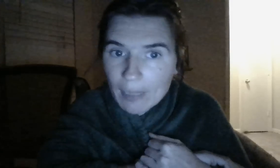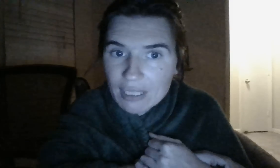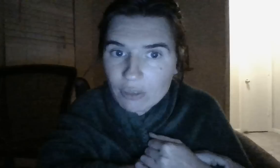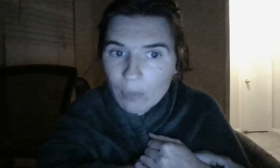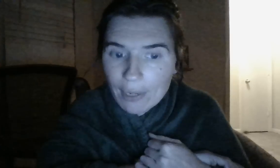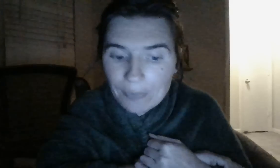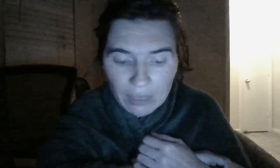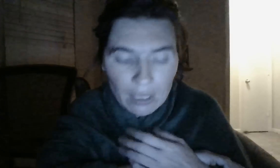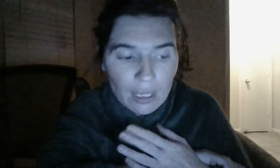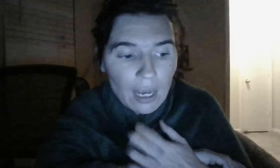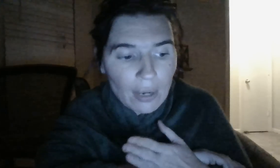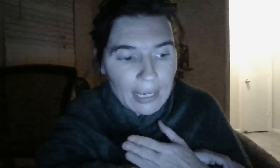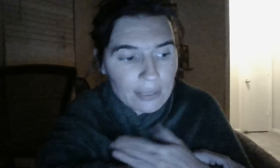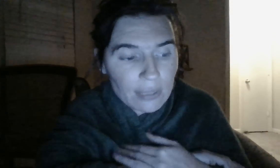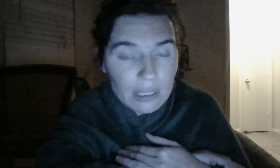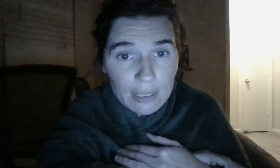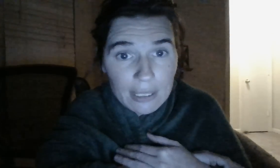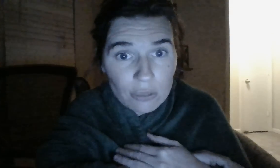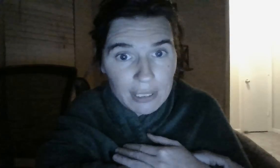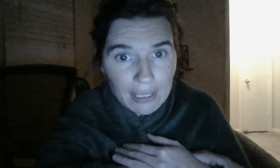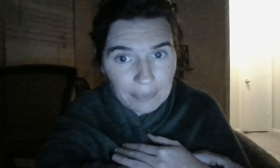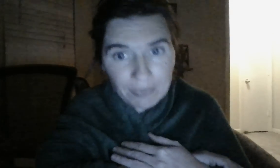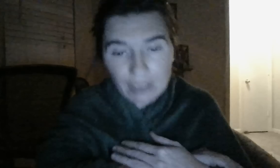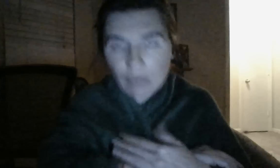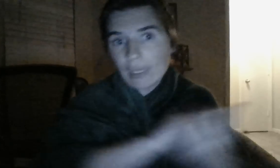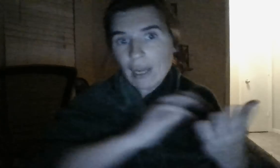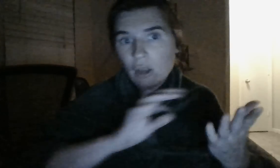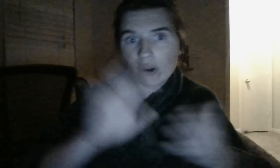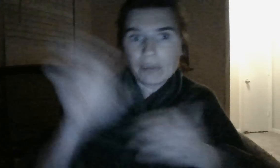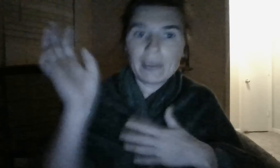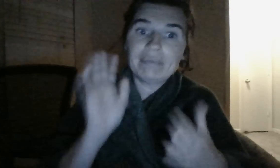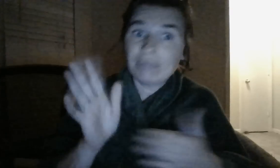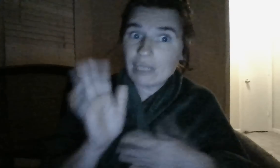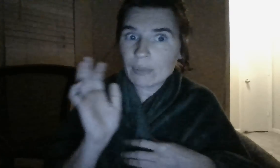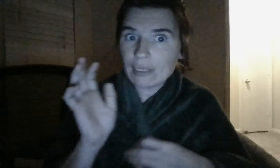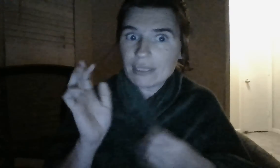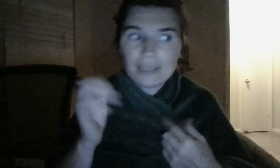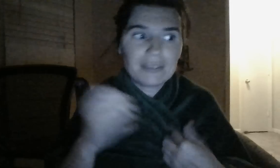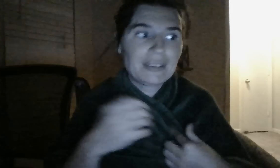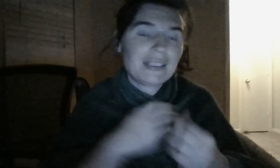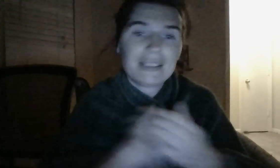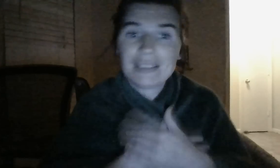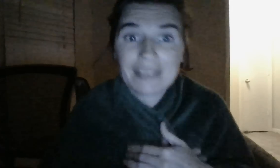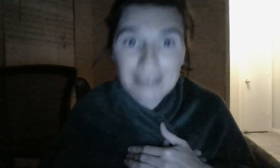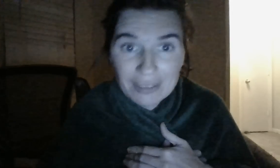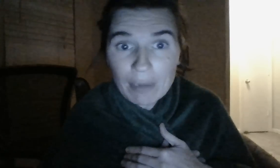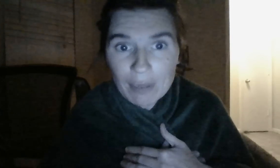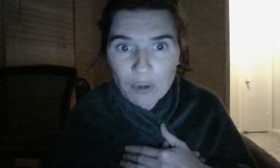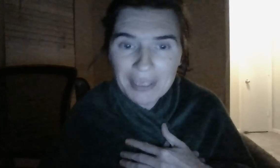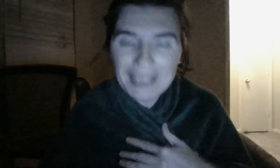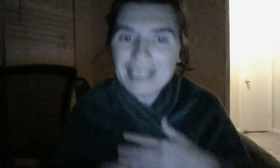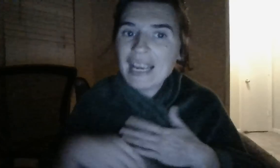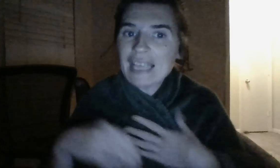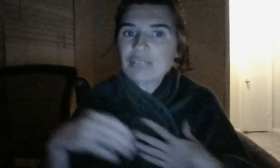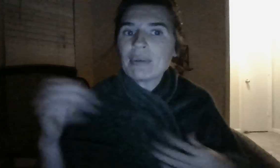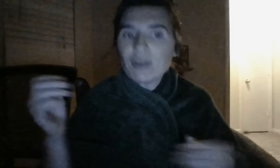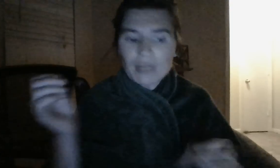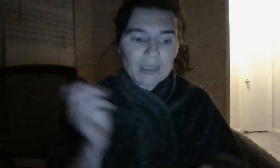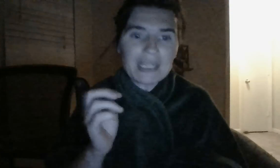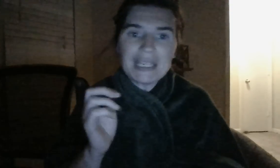everybody's doing well. Okay, so this one is interesting. Well, they all are, but this one is criminal. It's criminal is what it